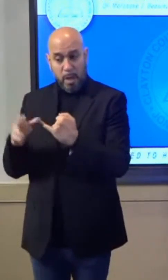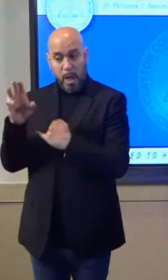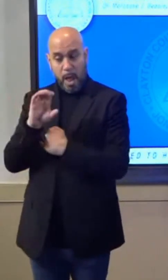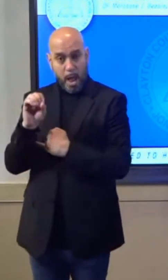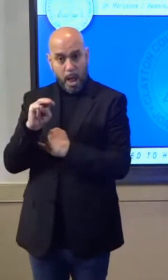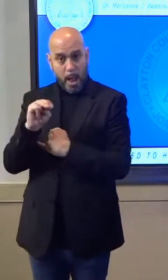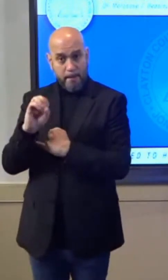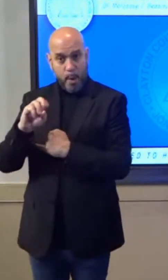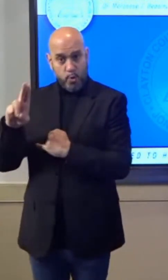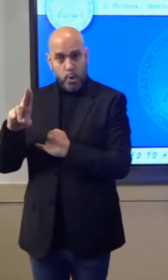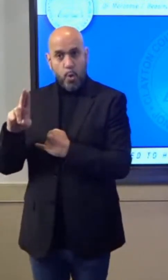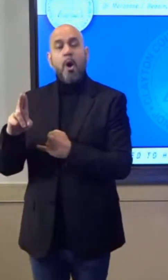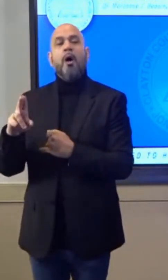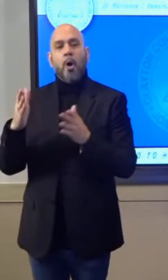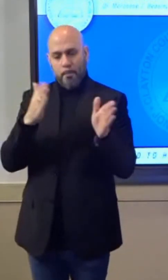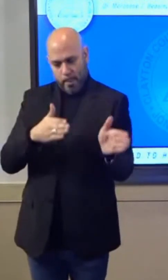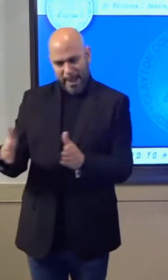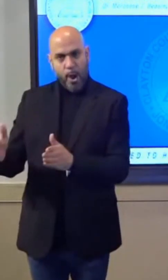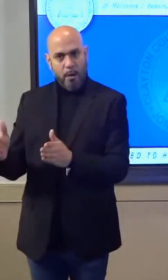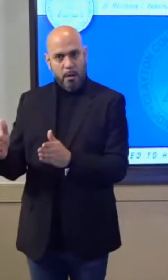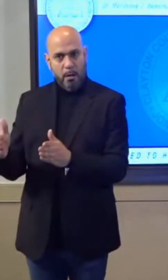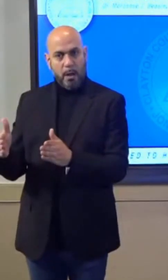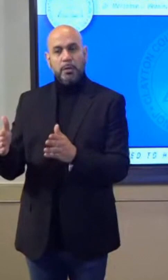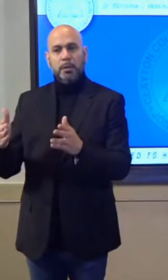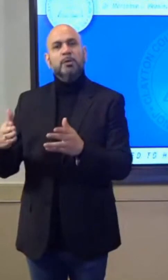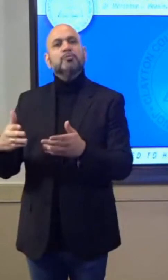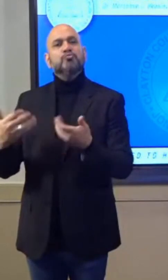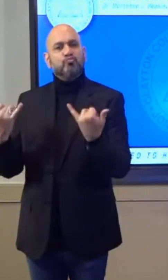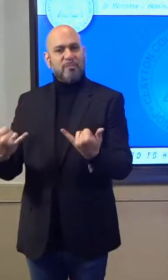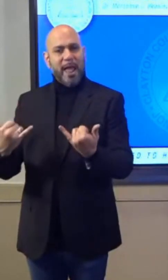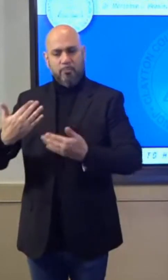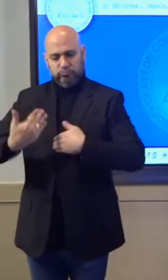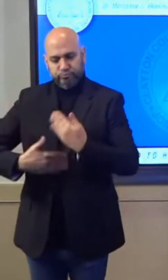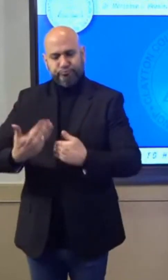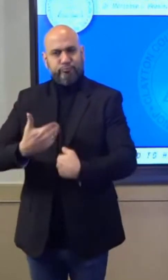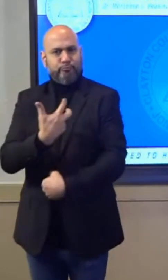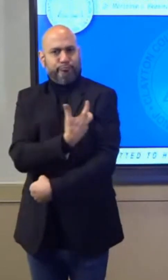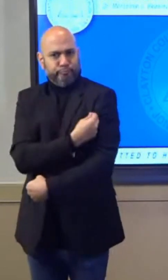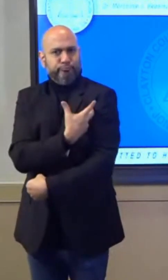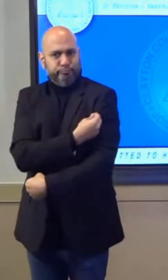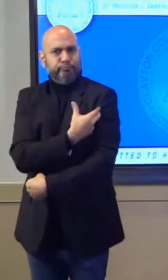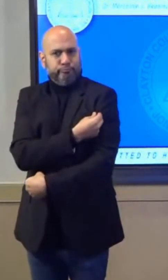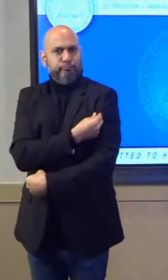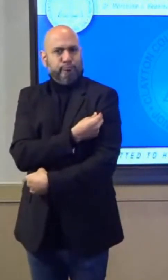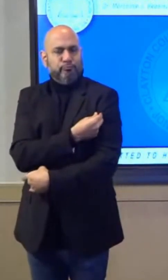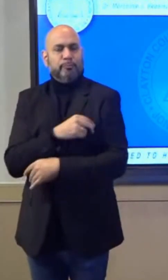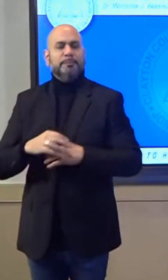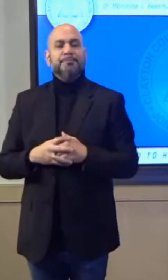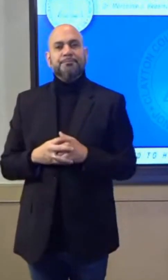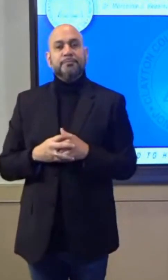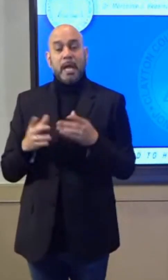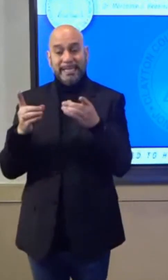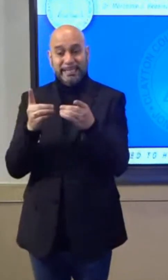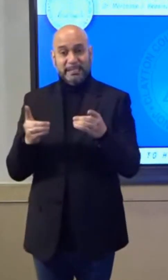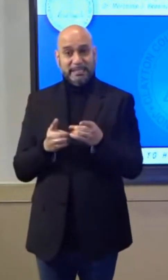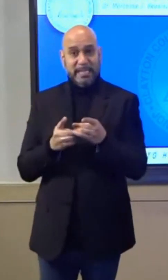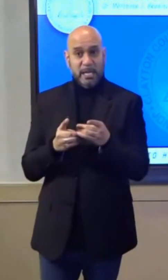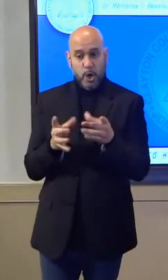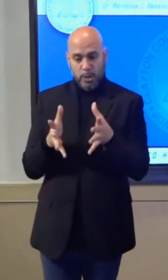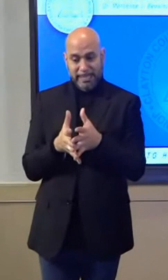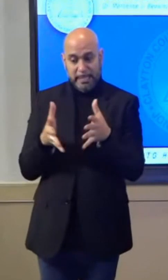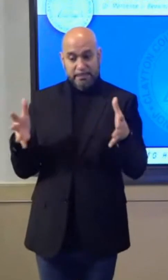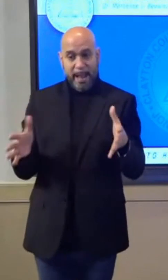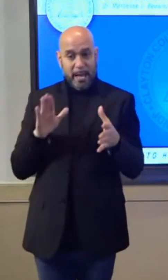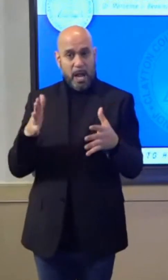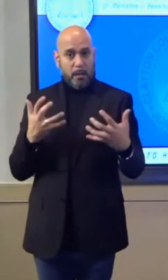preparing or prepared to administer the COVID-19 vaccine. The district is expanding its